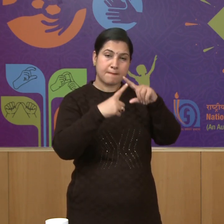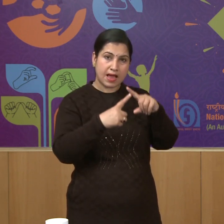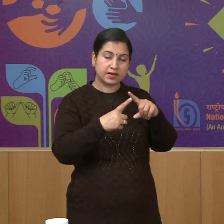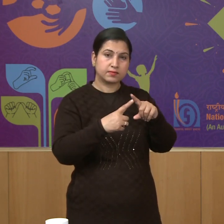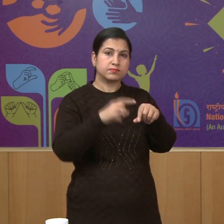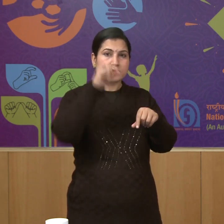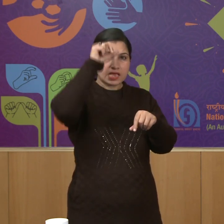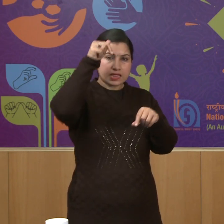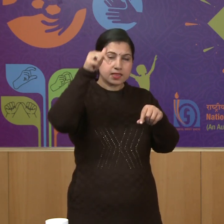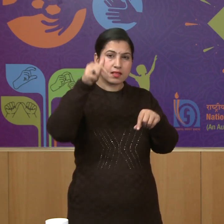according to it